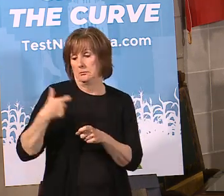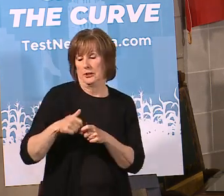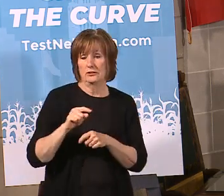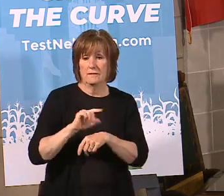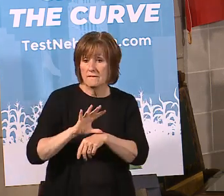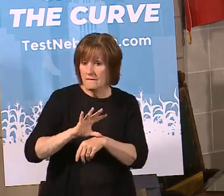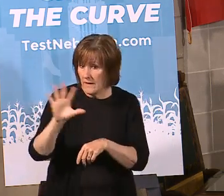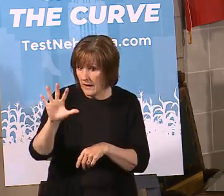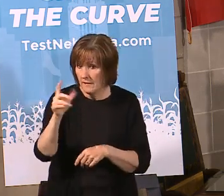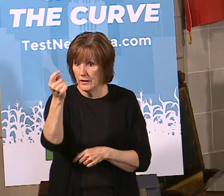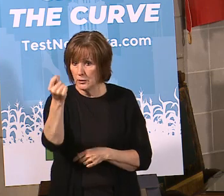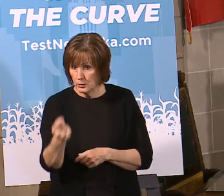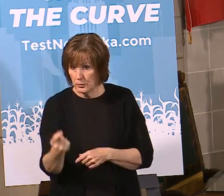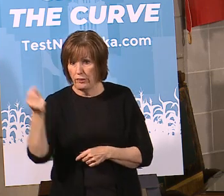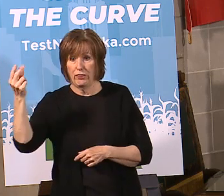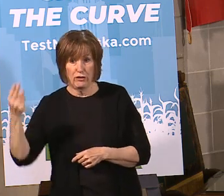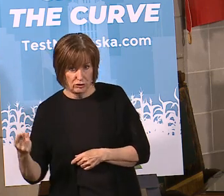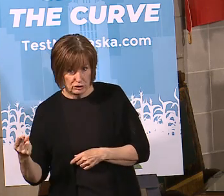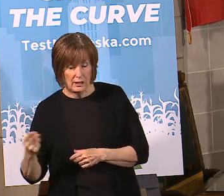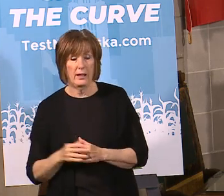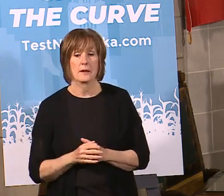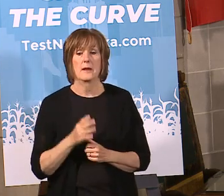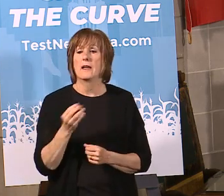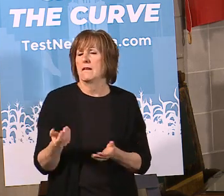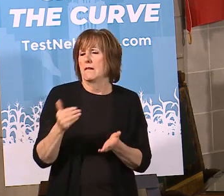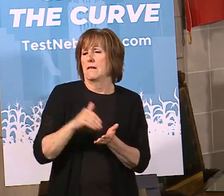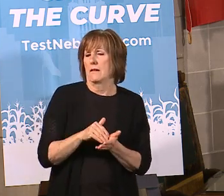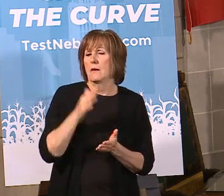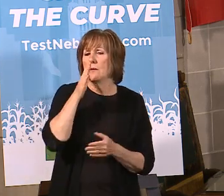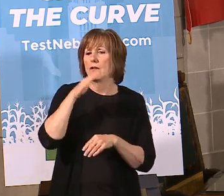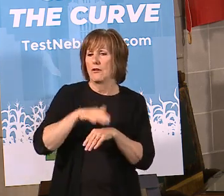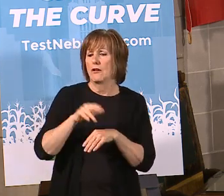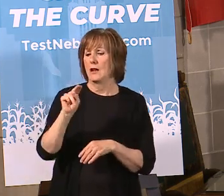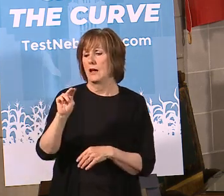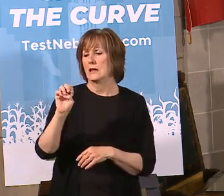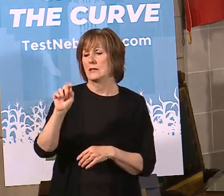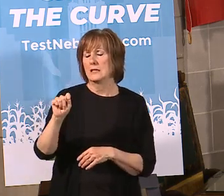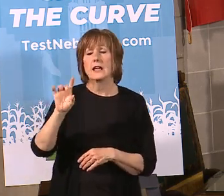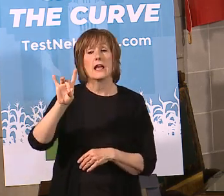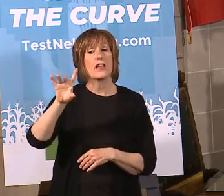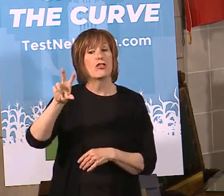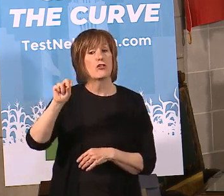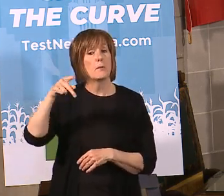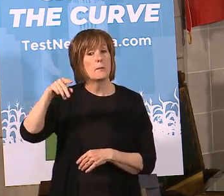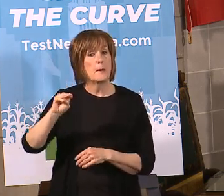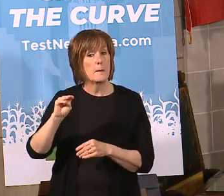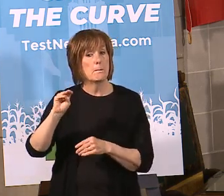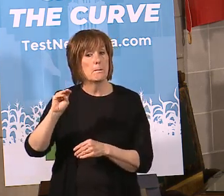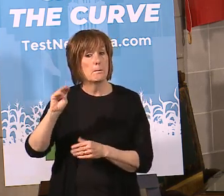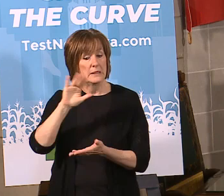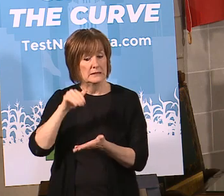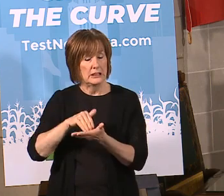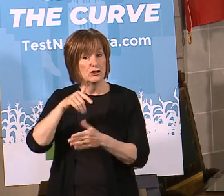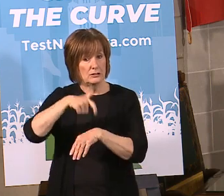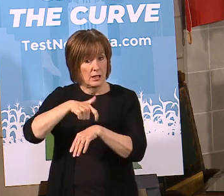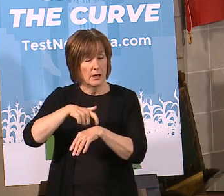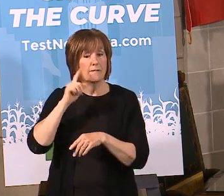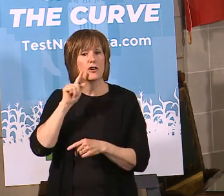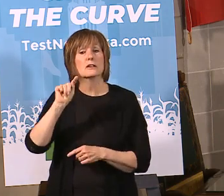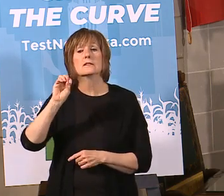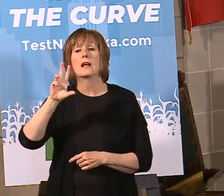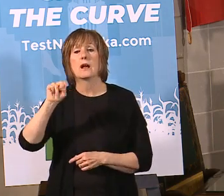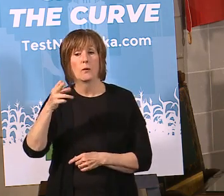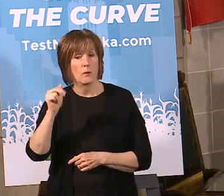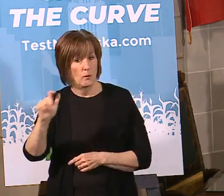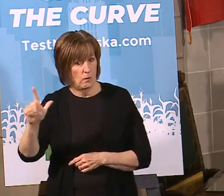at 5 p.m. on Tuesday and Thursday. And I will again be on NET at 8.30 p.m. Central Time for the Town Hall